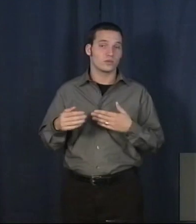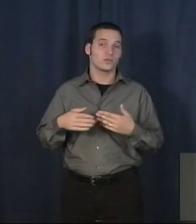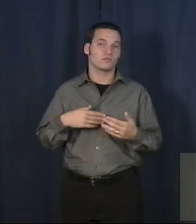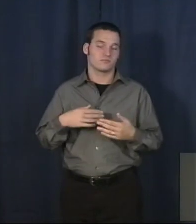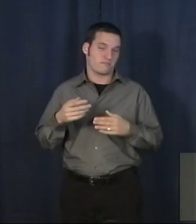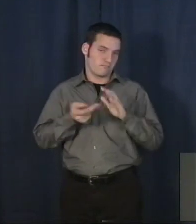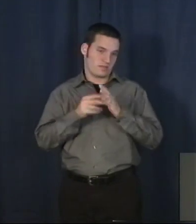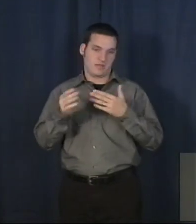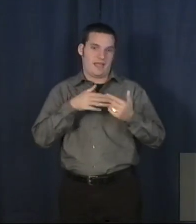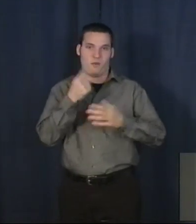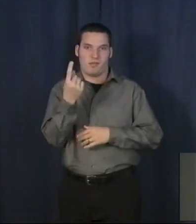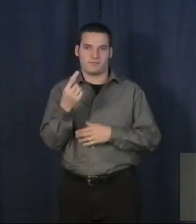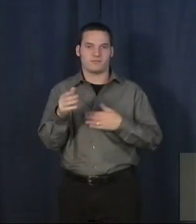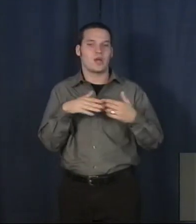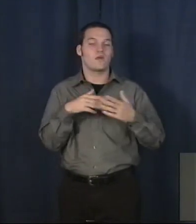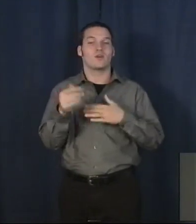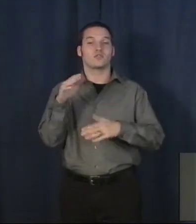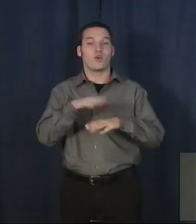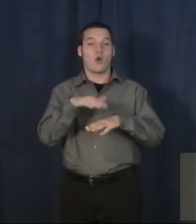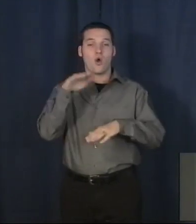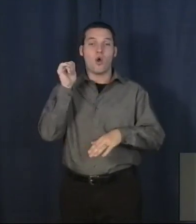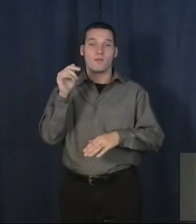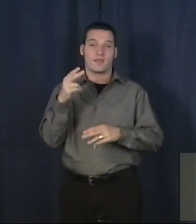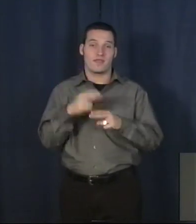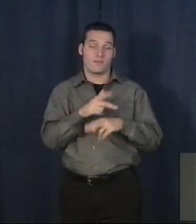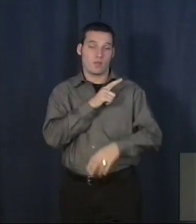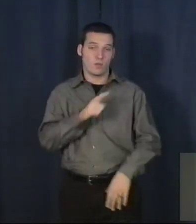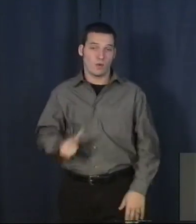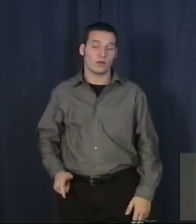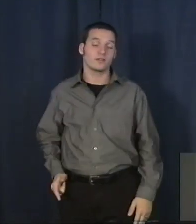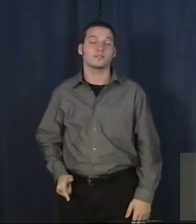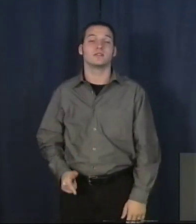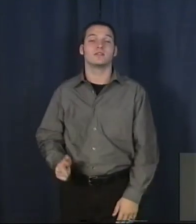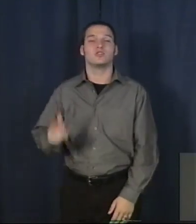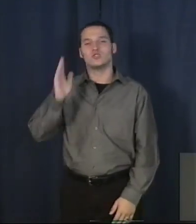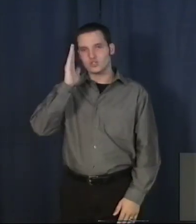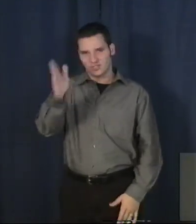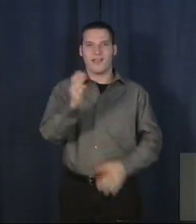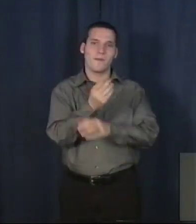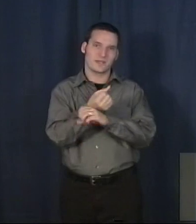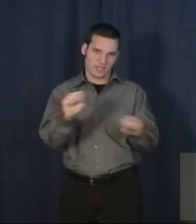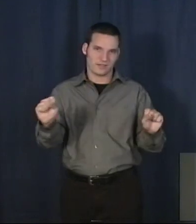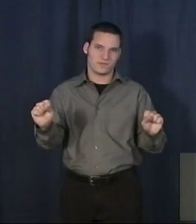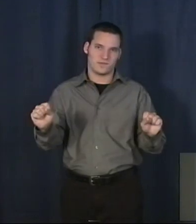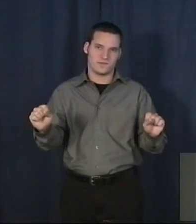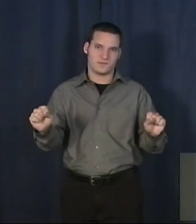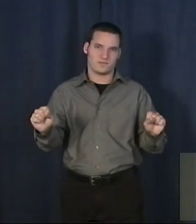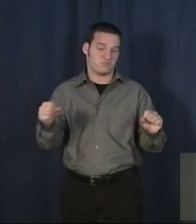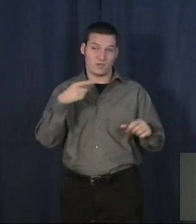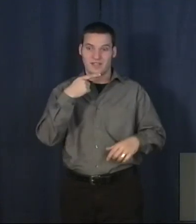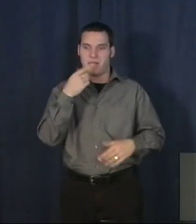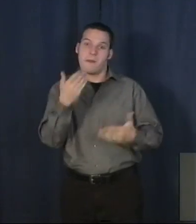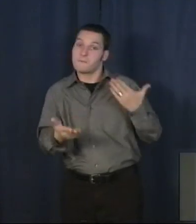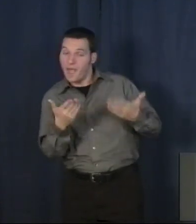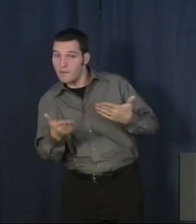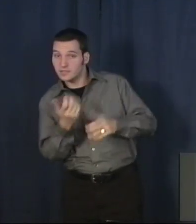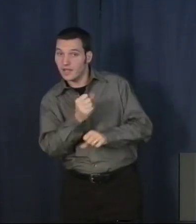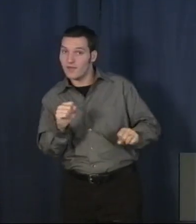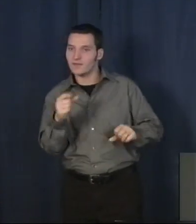for whosoever shall call upon the name of the Lord shall be saved. It doesn't say you might be saved. It says you shall be saved.